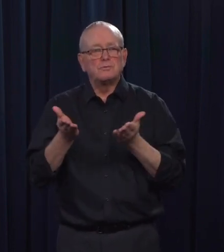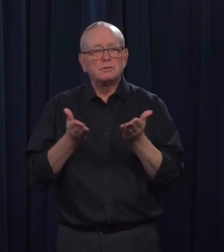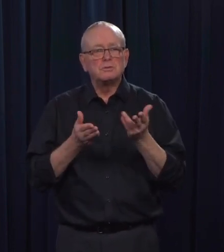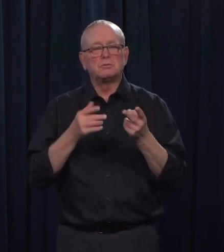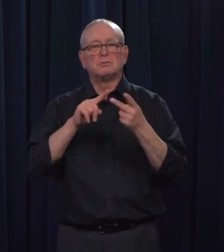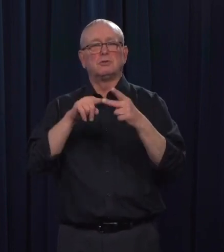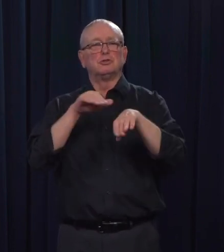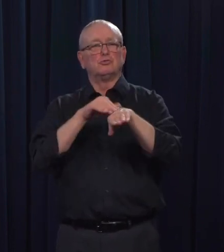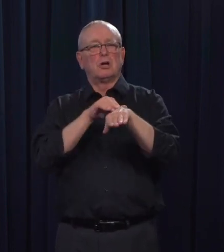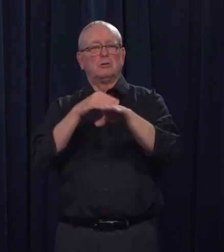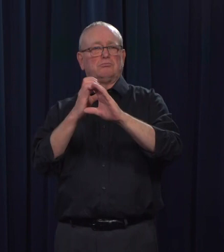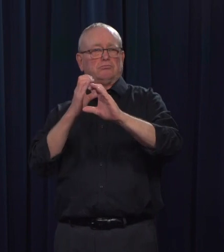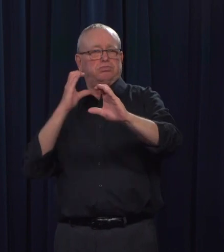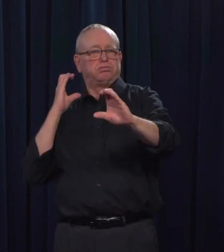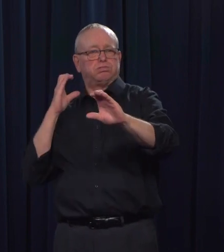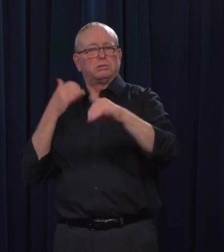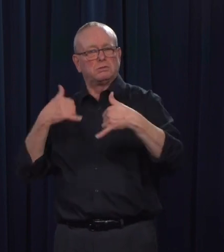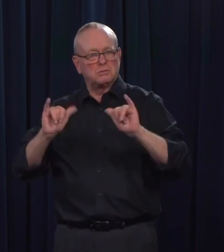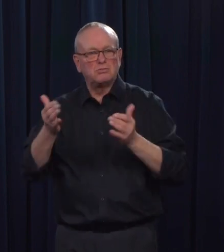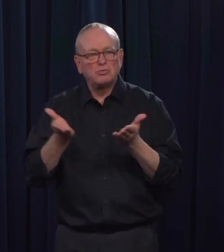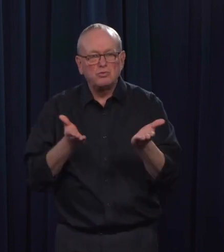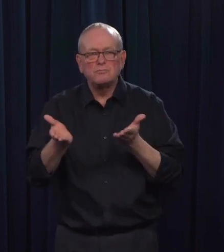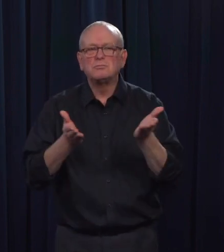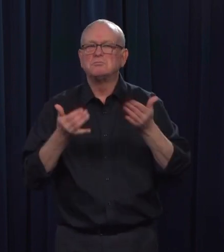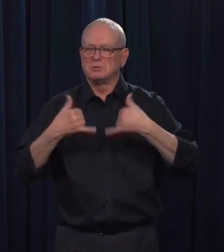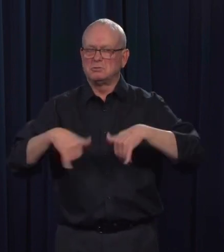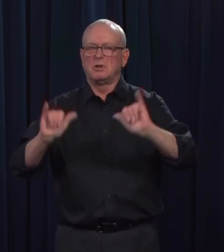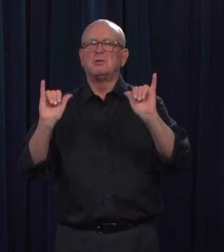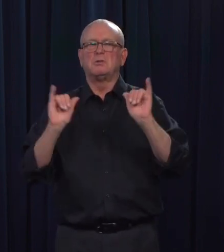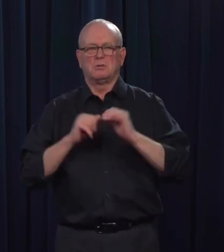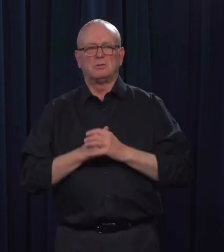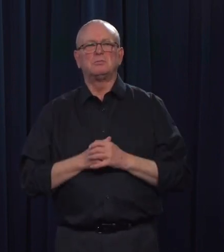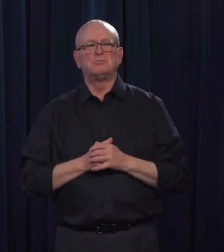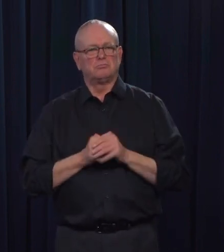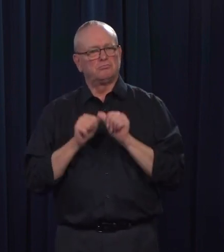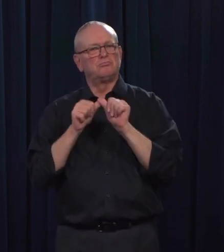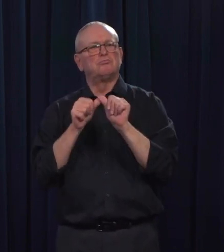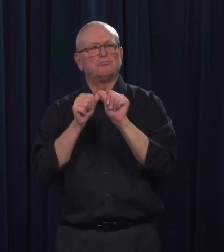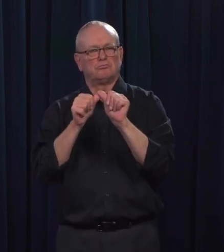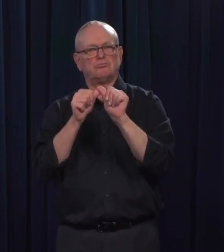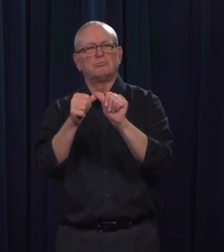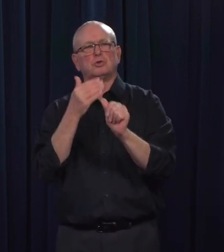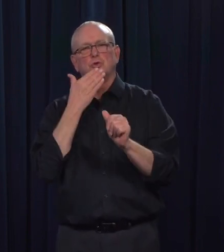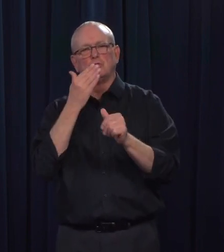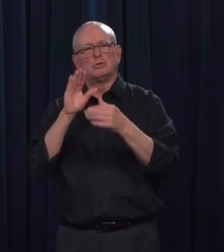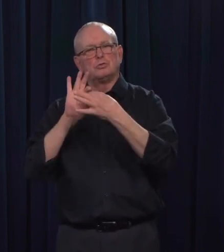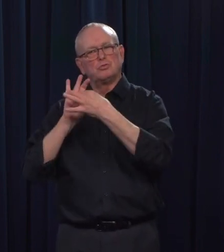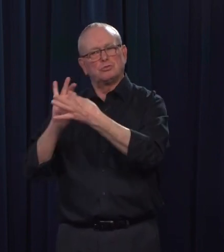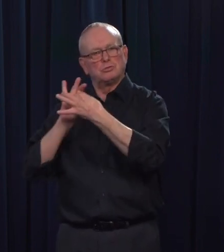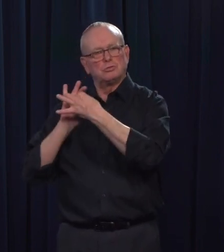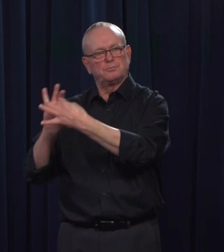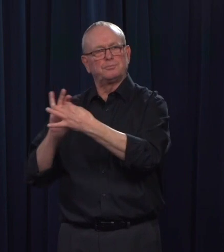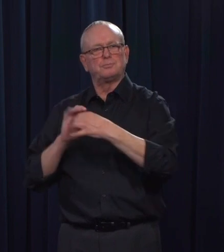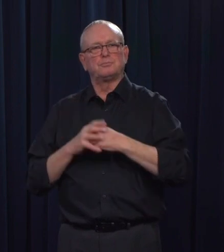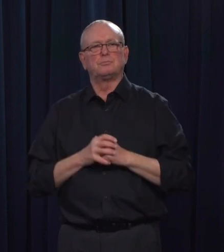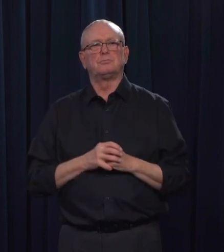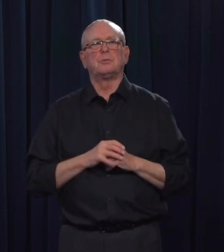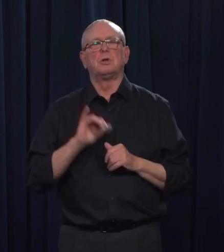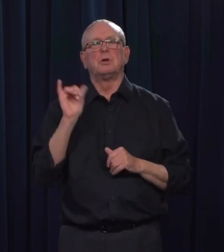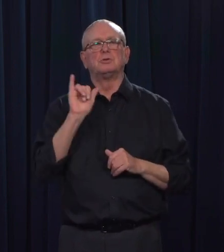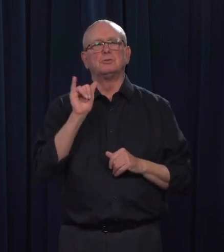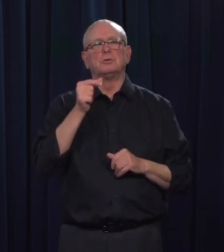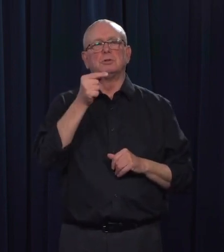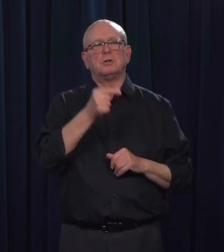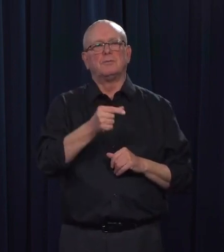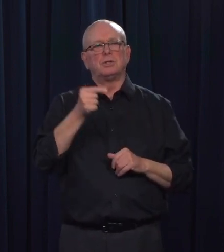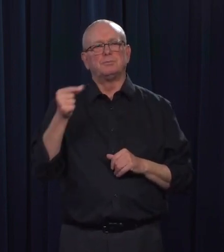of essential goods. Our government is also coordinating with federal agencies to ensure Indigenous peoples have equal